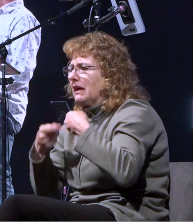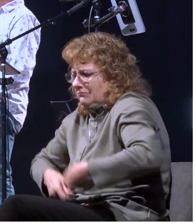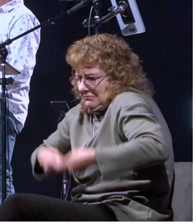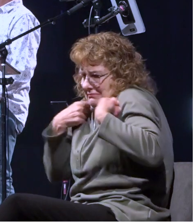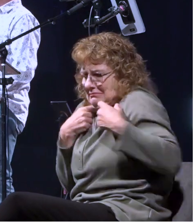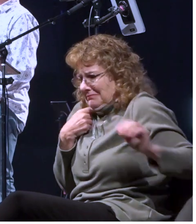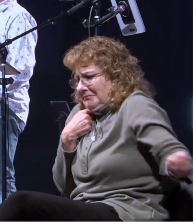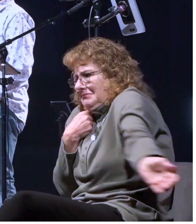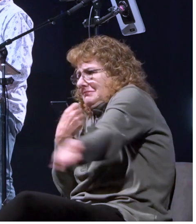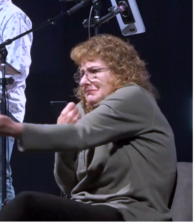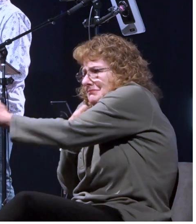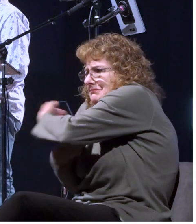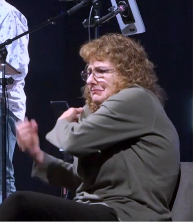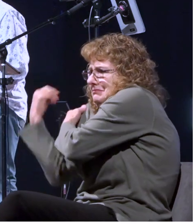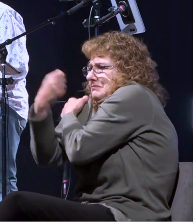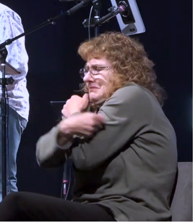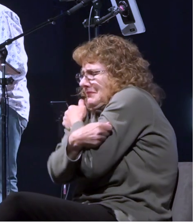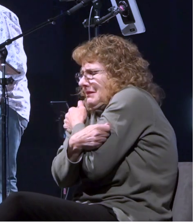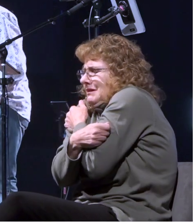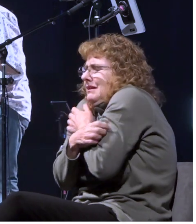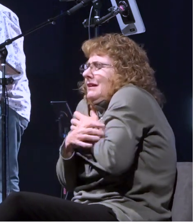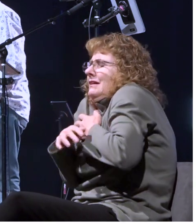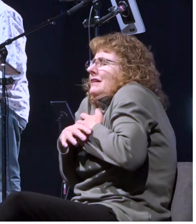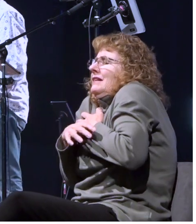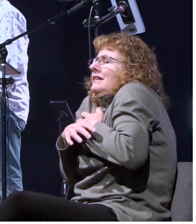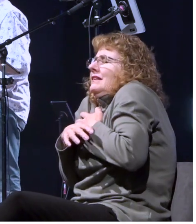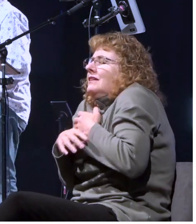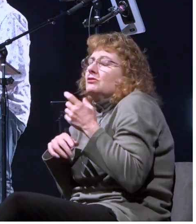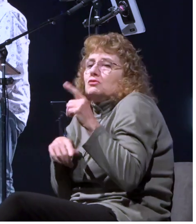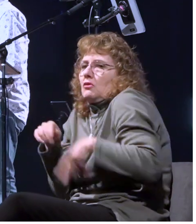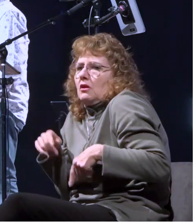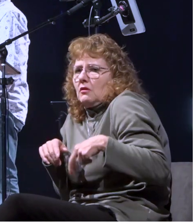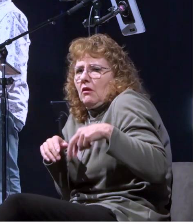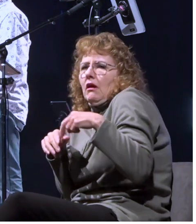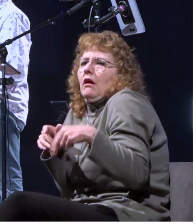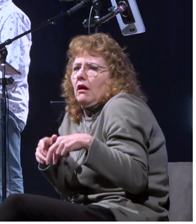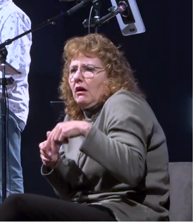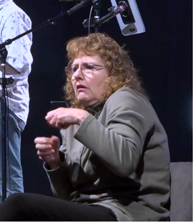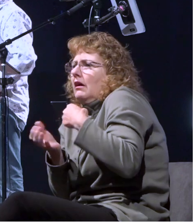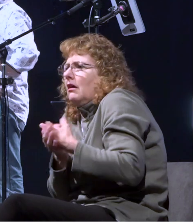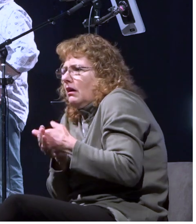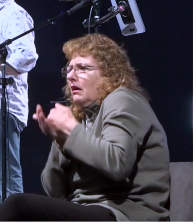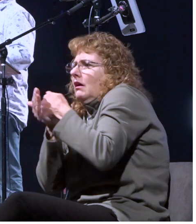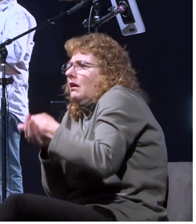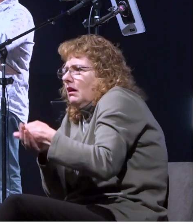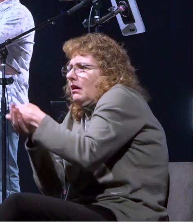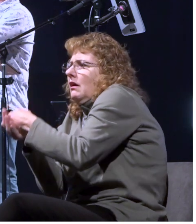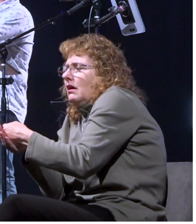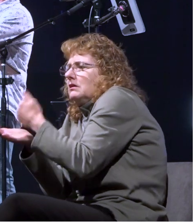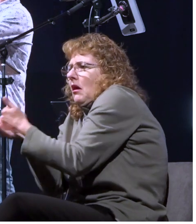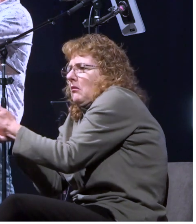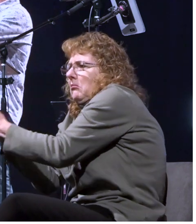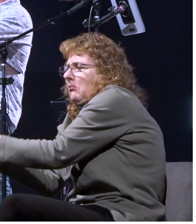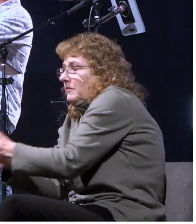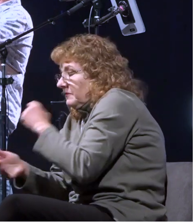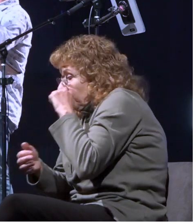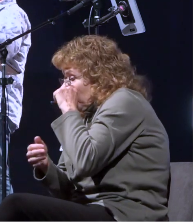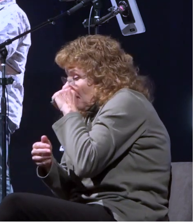she she can't even barely walk i mean they're everybody's supporting her and and she is she's totally